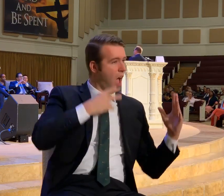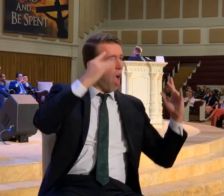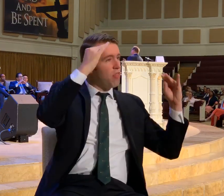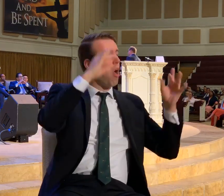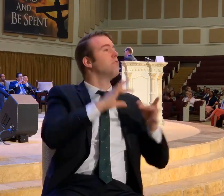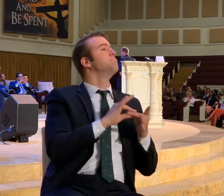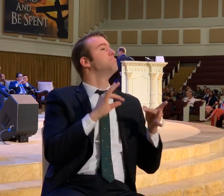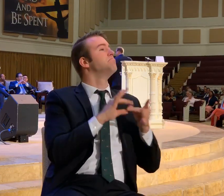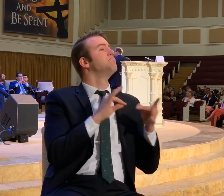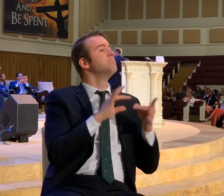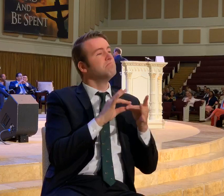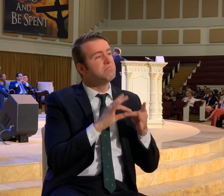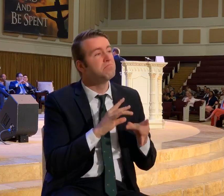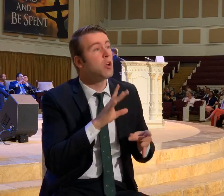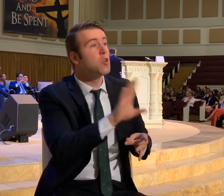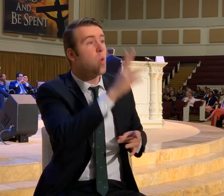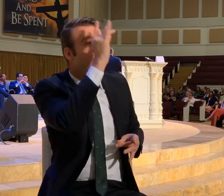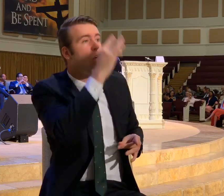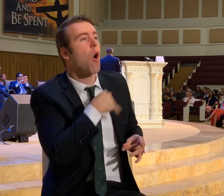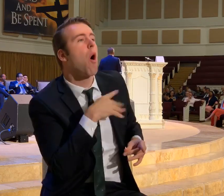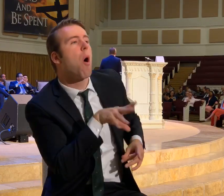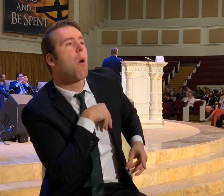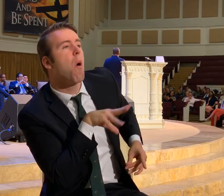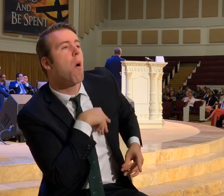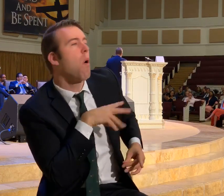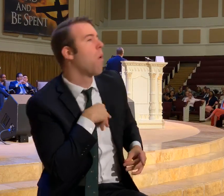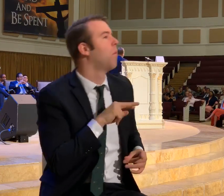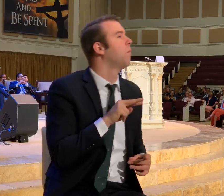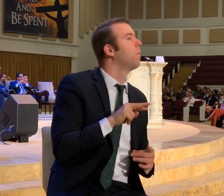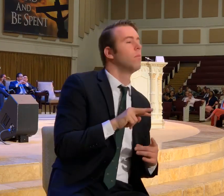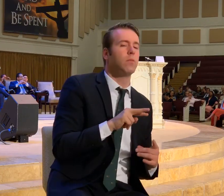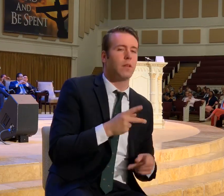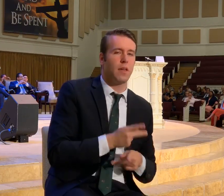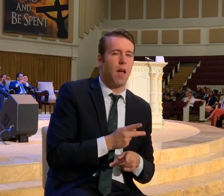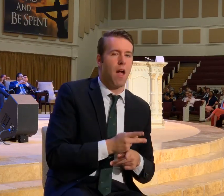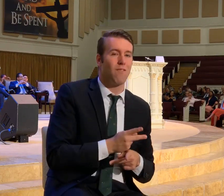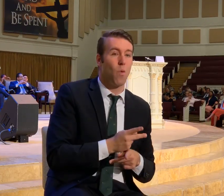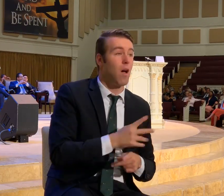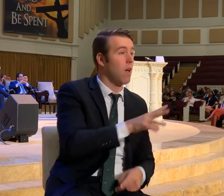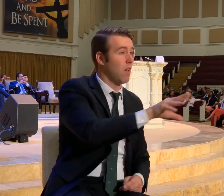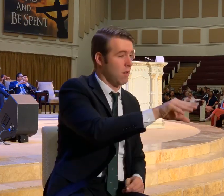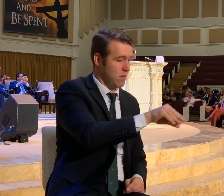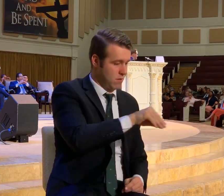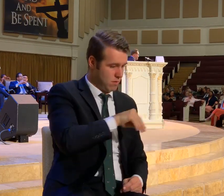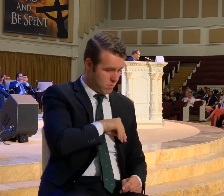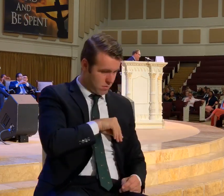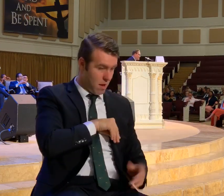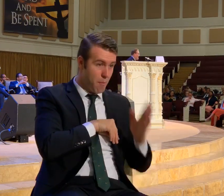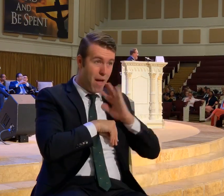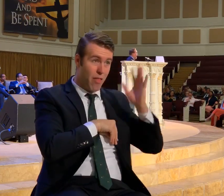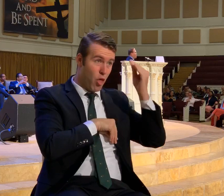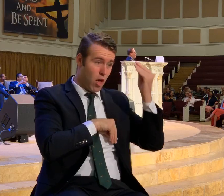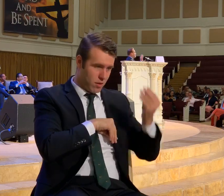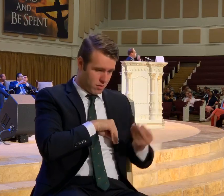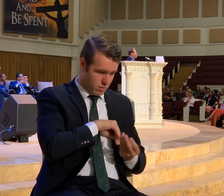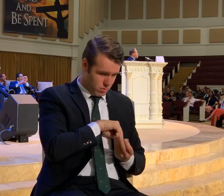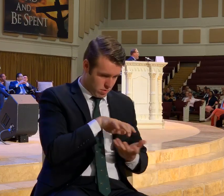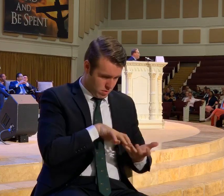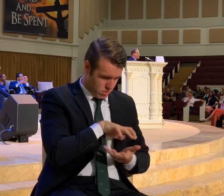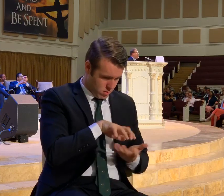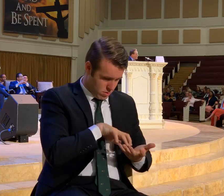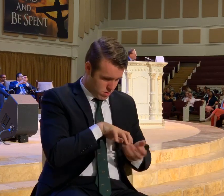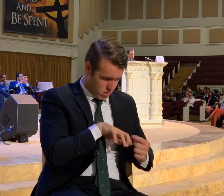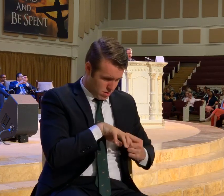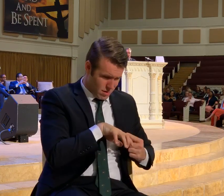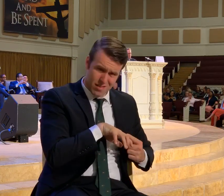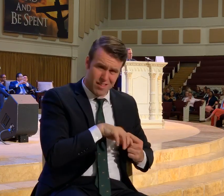Of other people's thoughts. Because you're going to wind up. Adding their messed up thoughts. With your messed up thoughts. And we are so